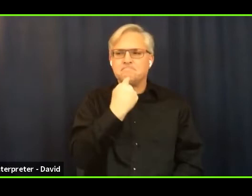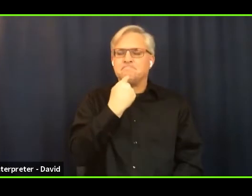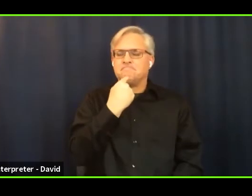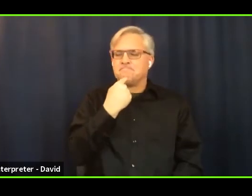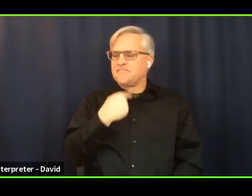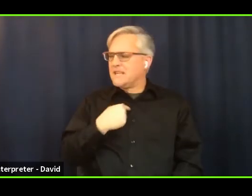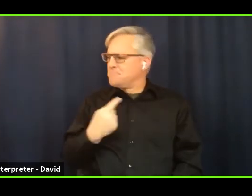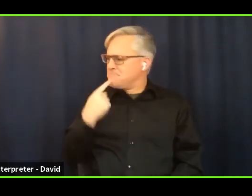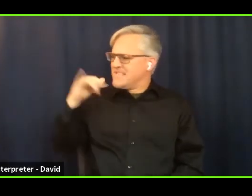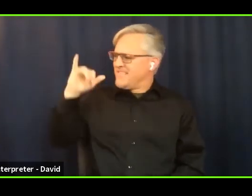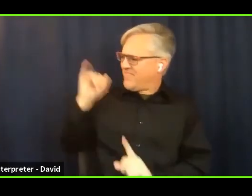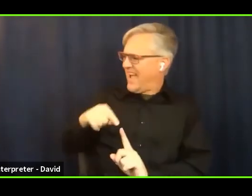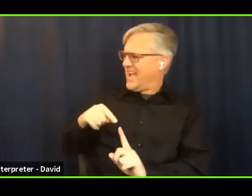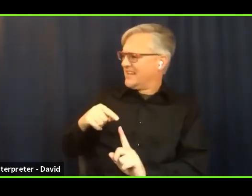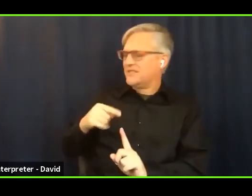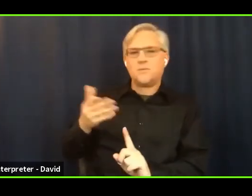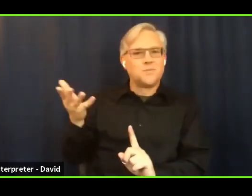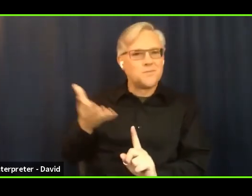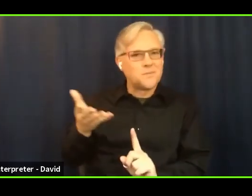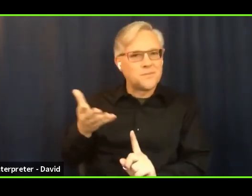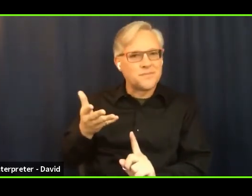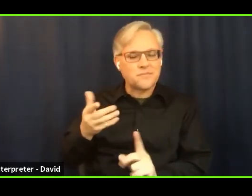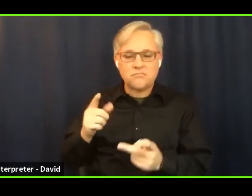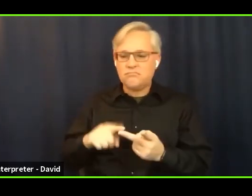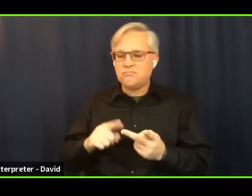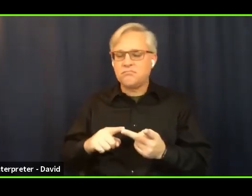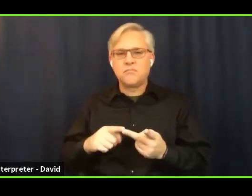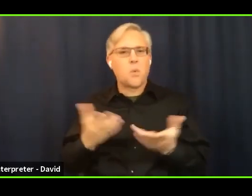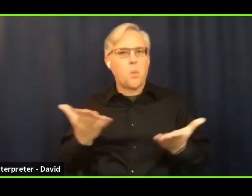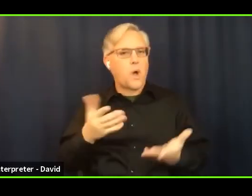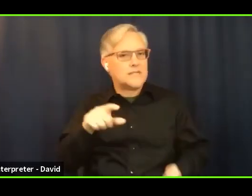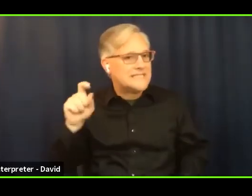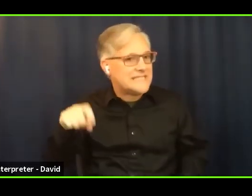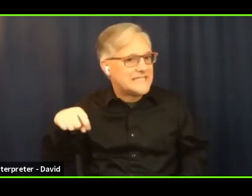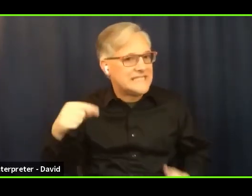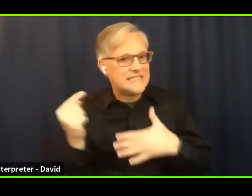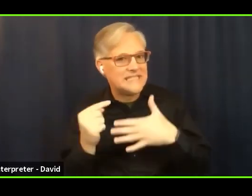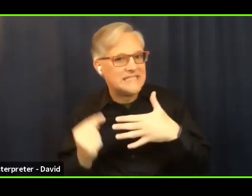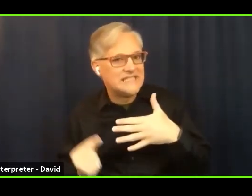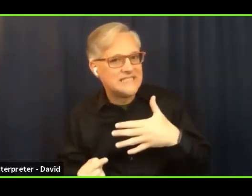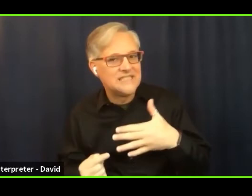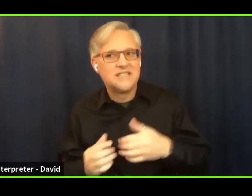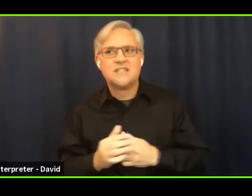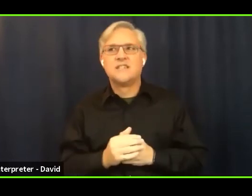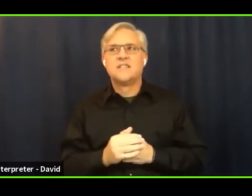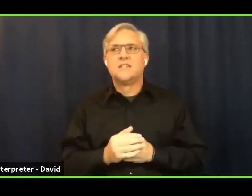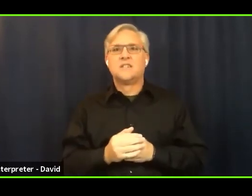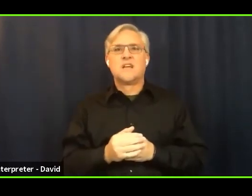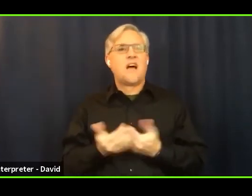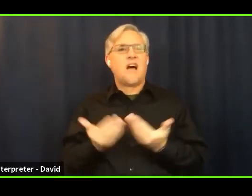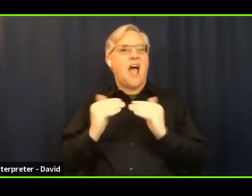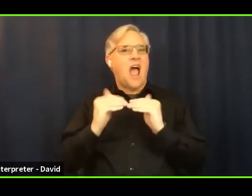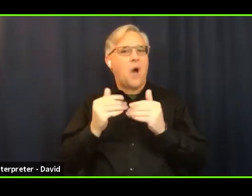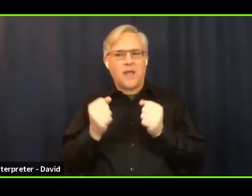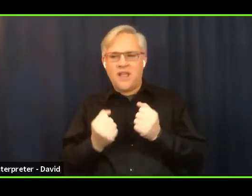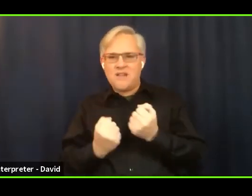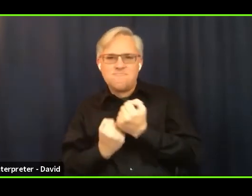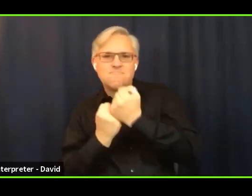Those things are really important for us to notice. They help us be able to connect and relate to others